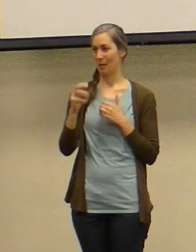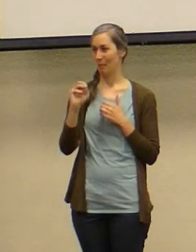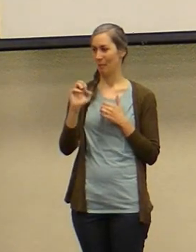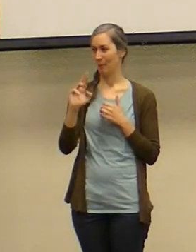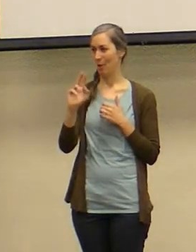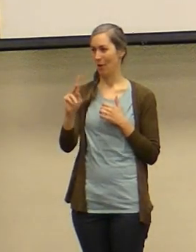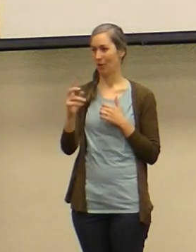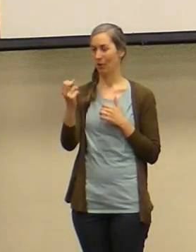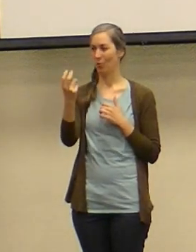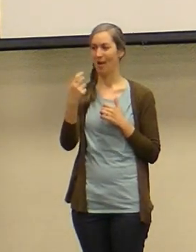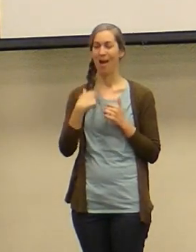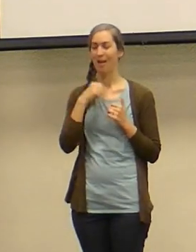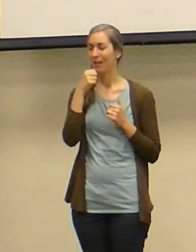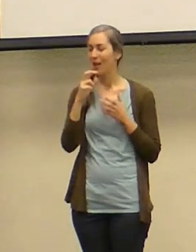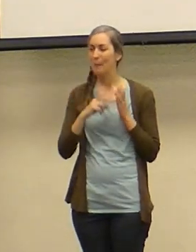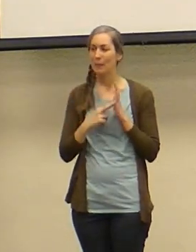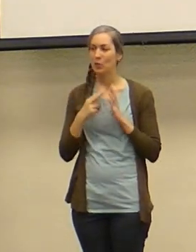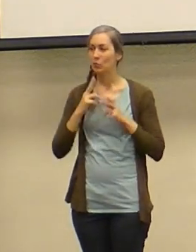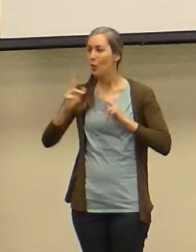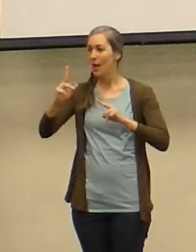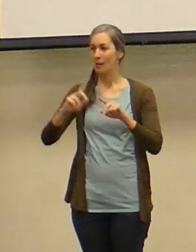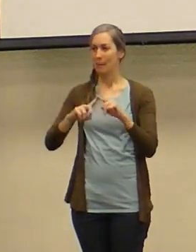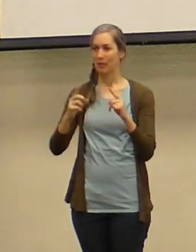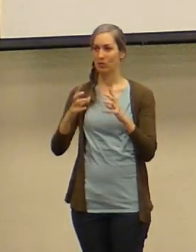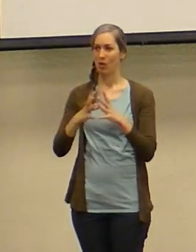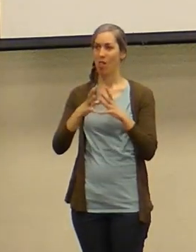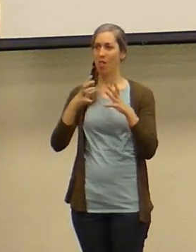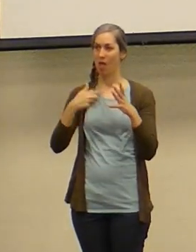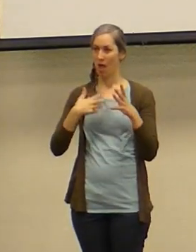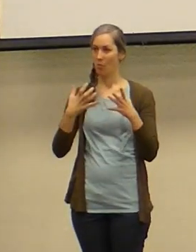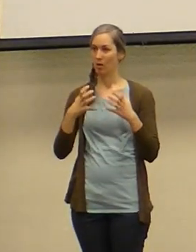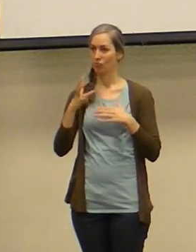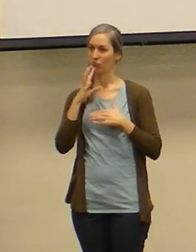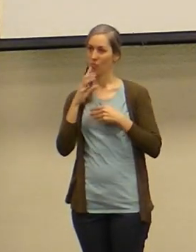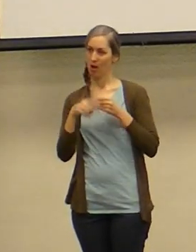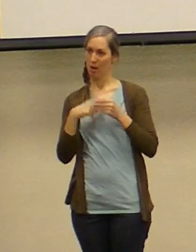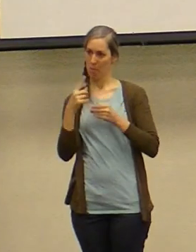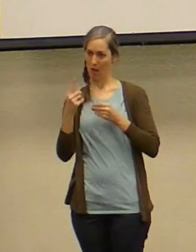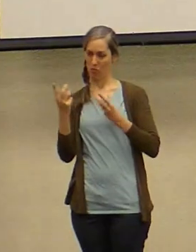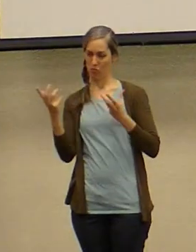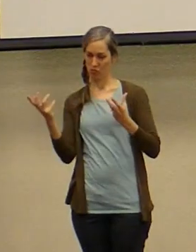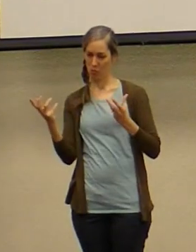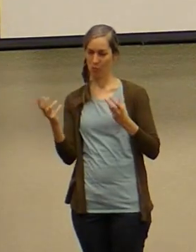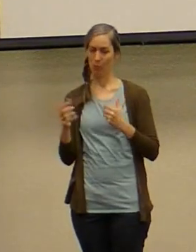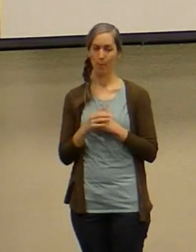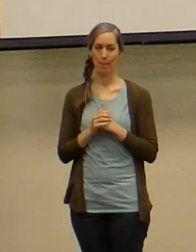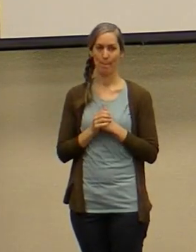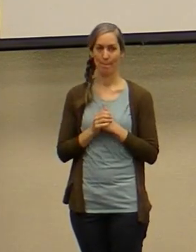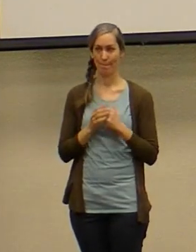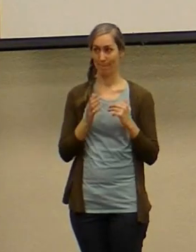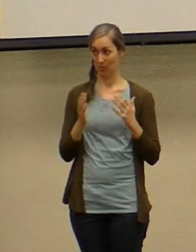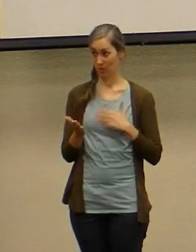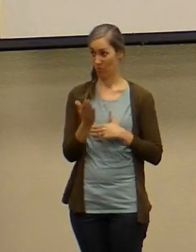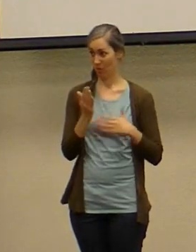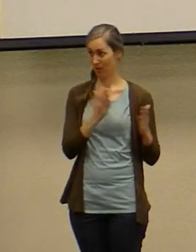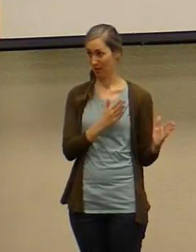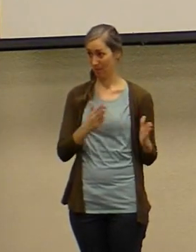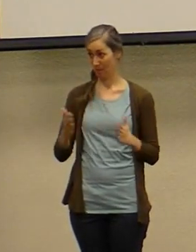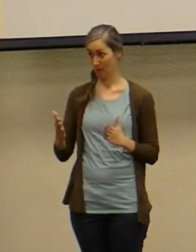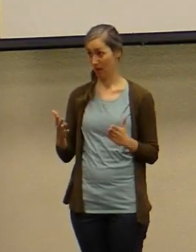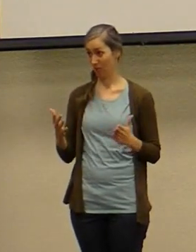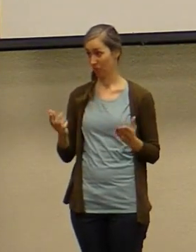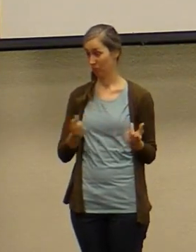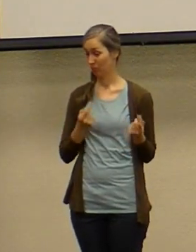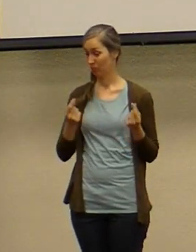that i want to cover this morning um to give you maybe a 30 000 foot view um this morning the plan is to look at